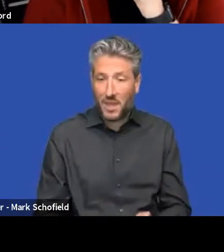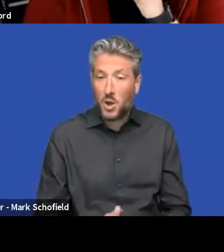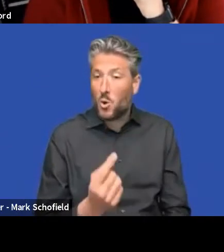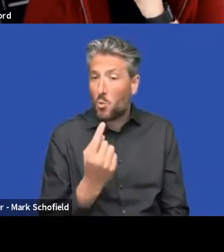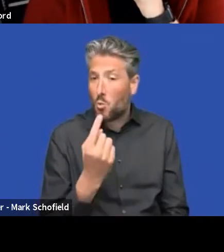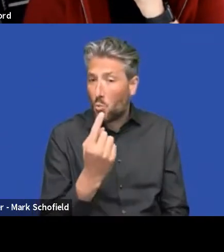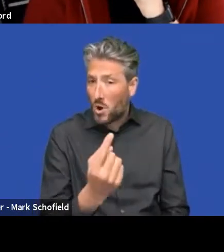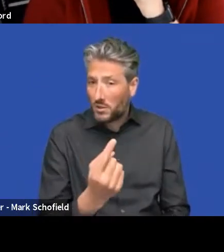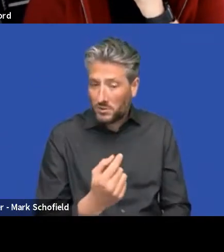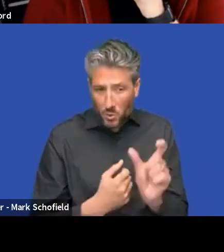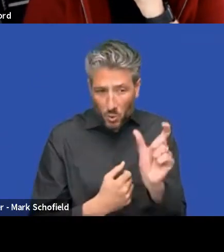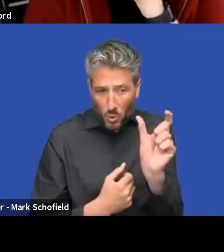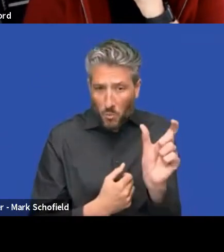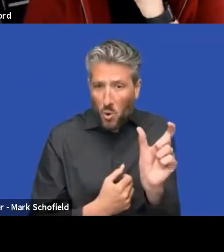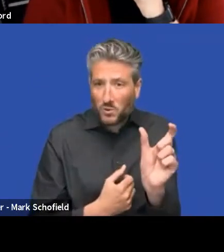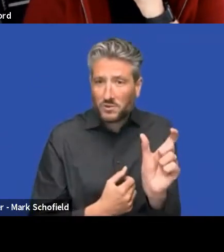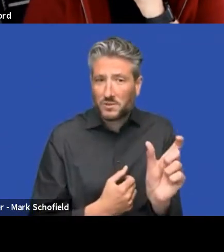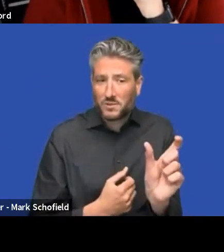make sure it's for that purpose.